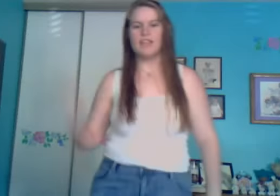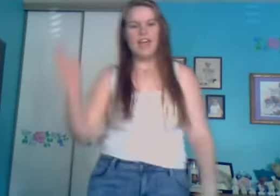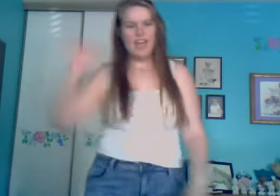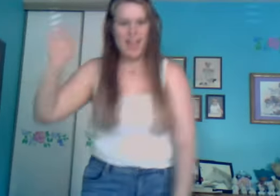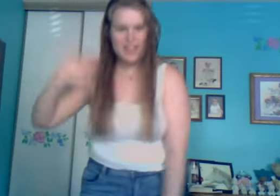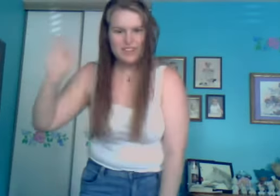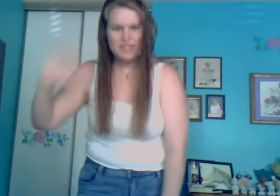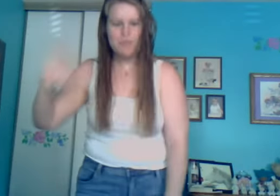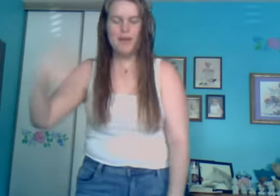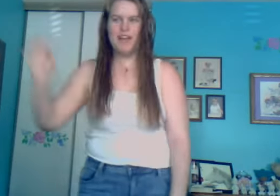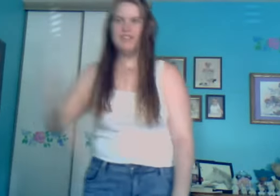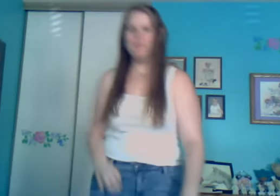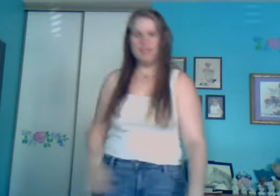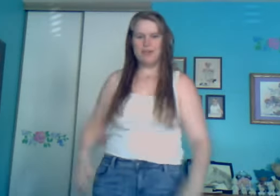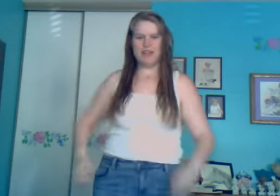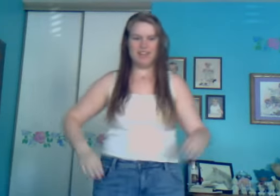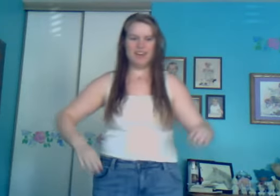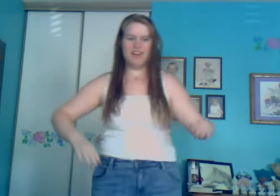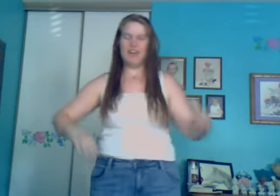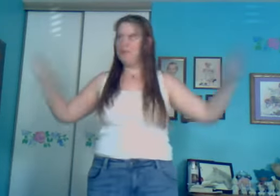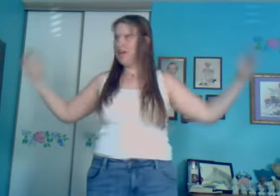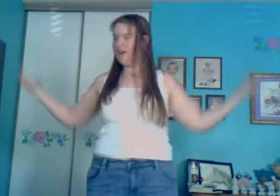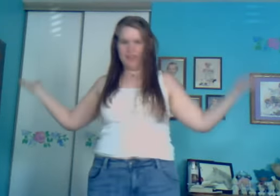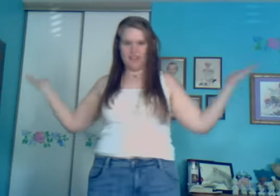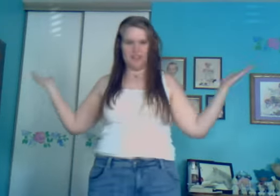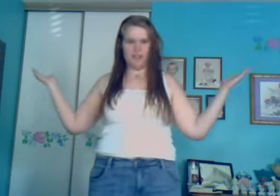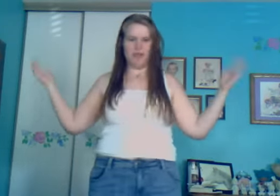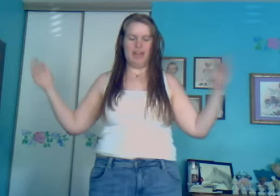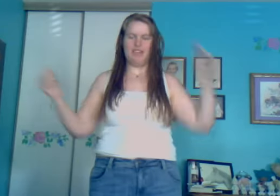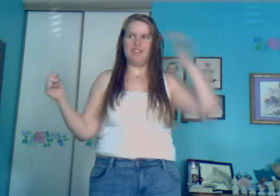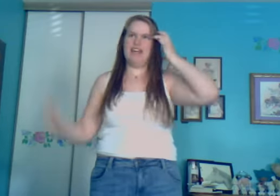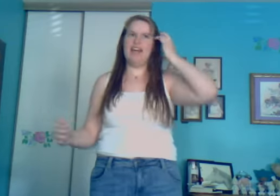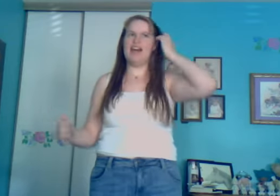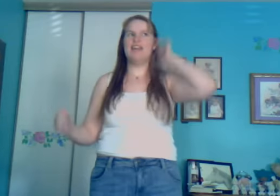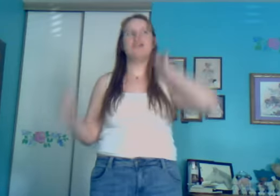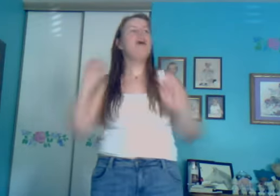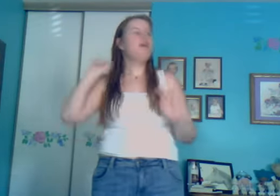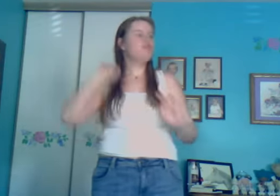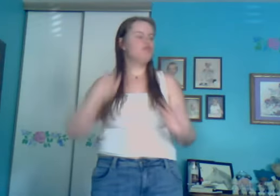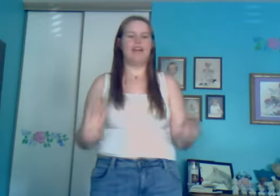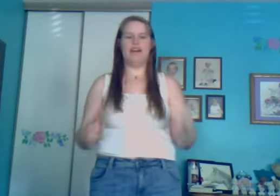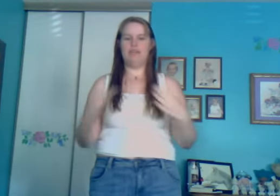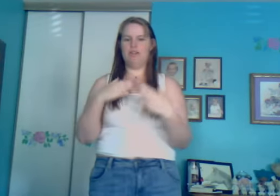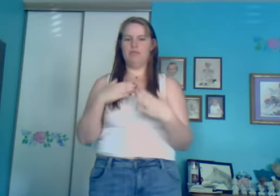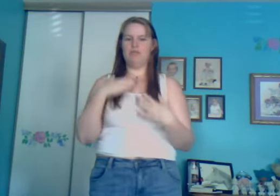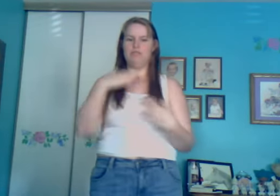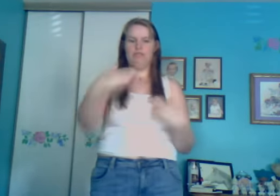Hey YouTube, Untapped Inkwell here. We are in a new location today and trying out a new frame